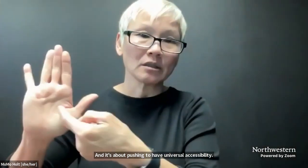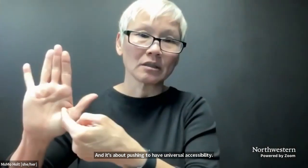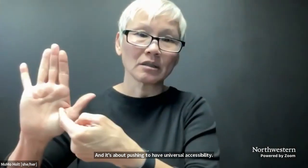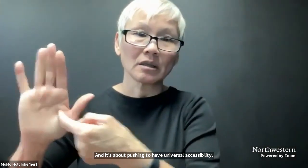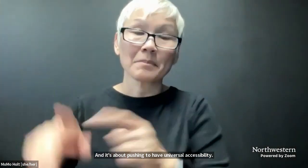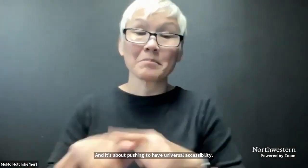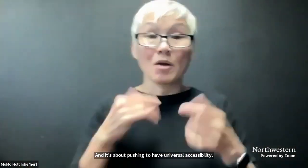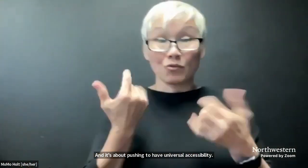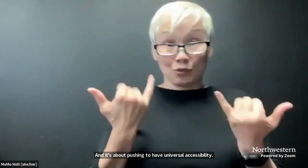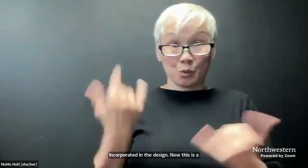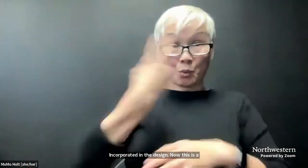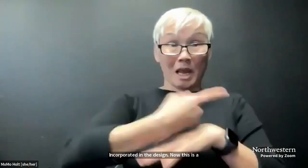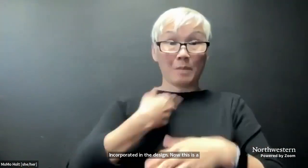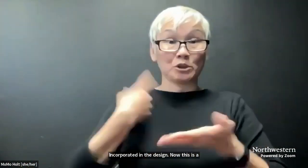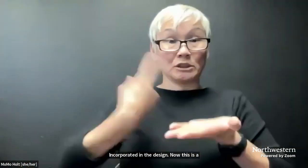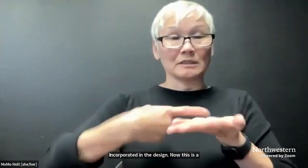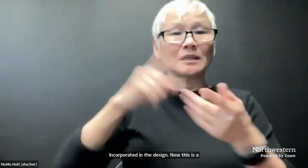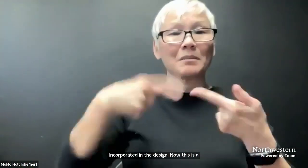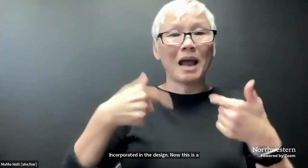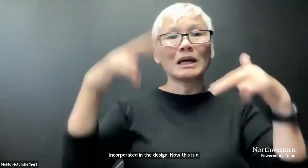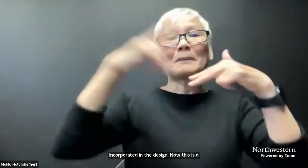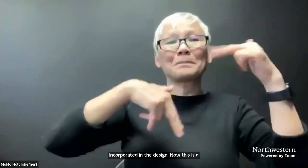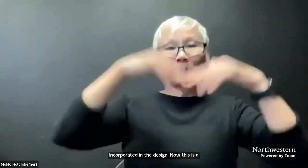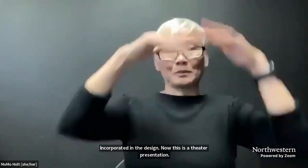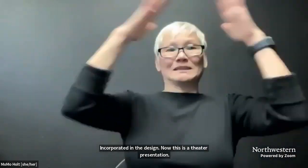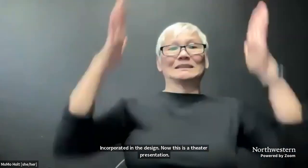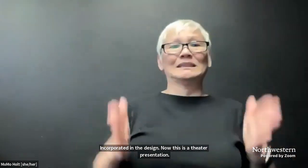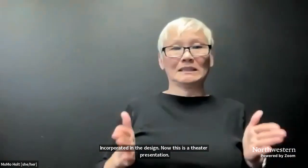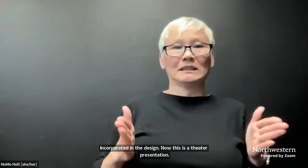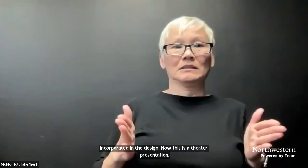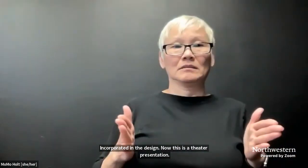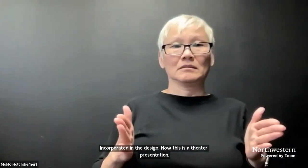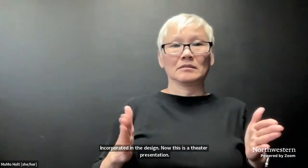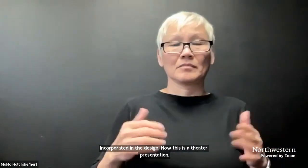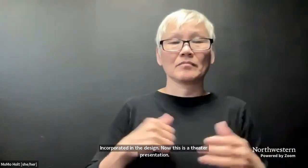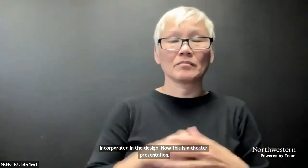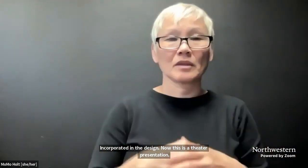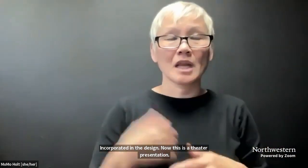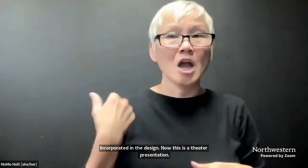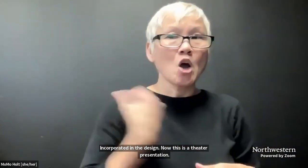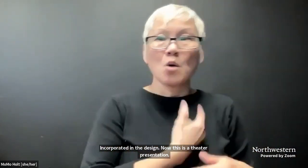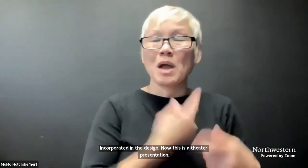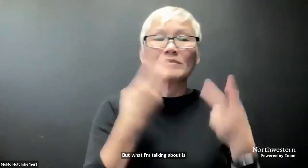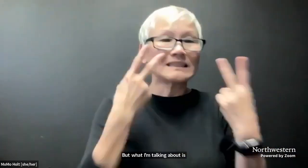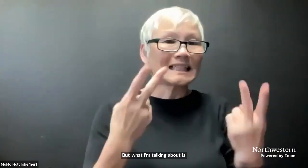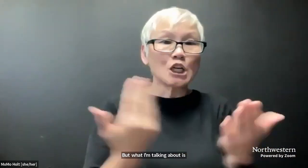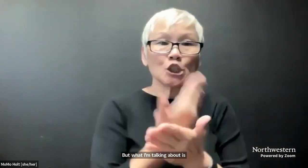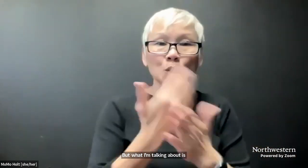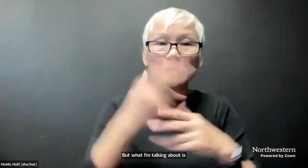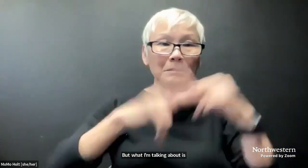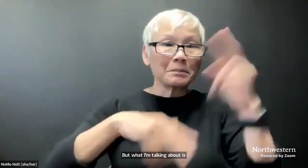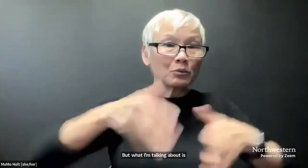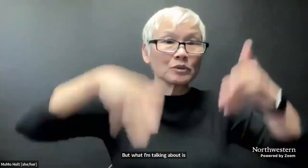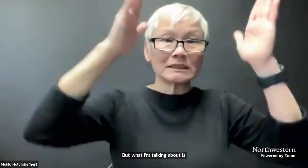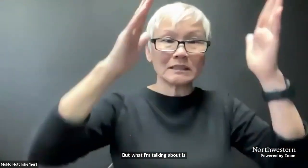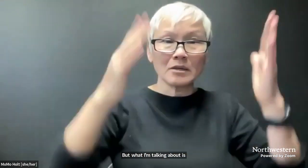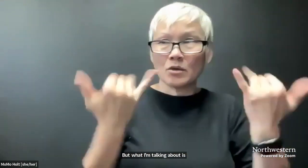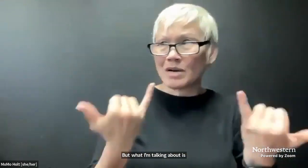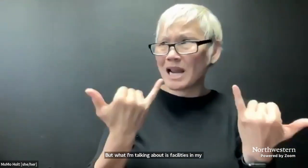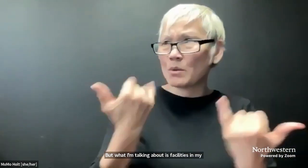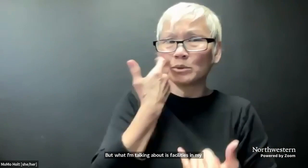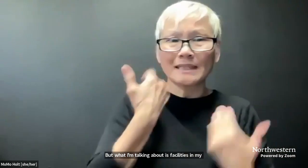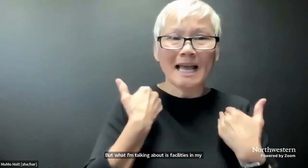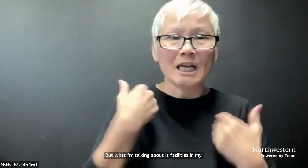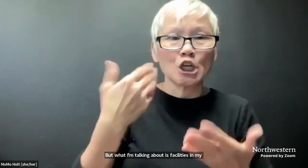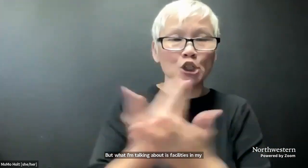Now, this is a theater presentation, but what I'm talking about is facilities in my presentation. We have